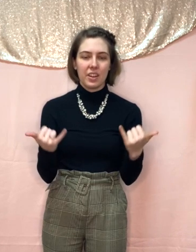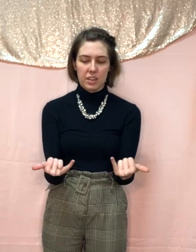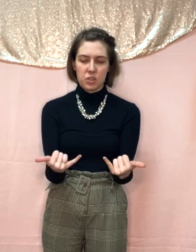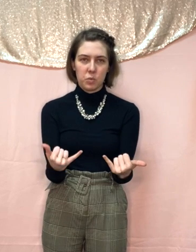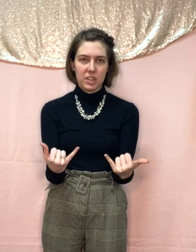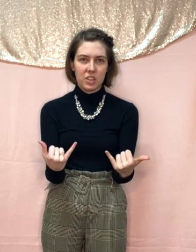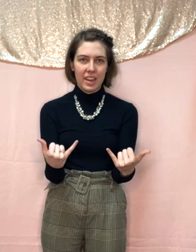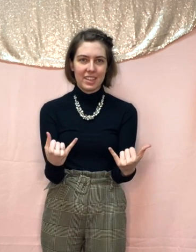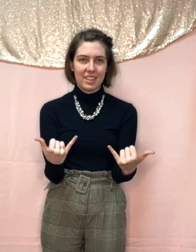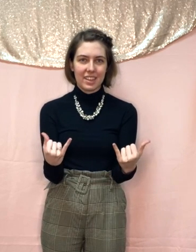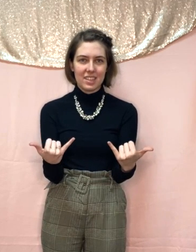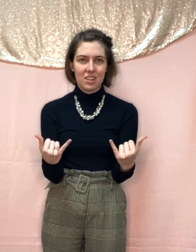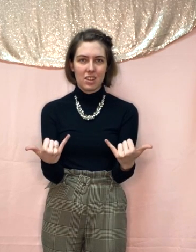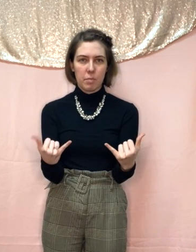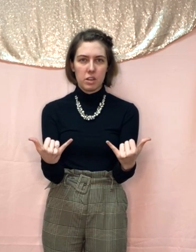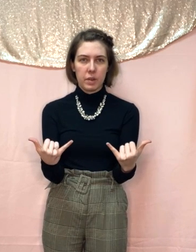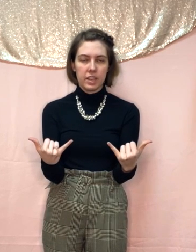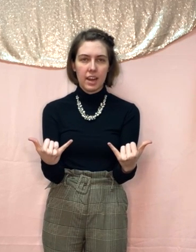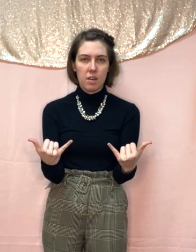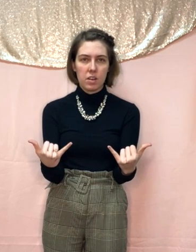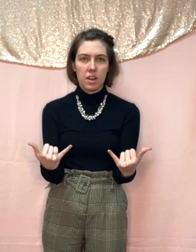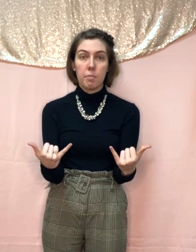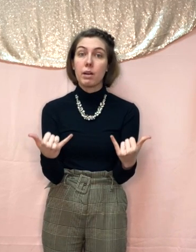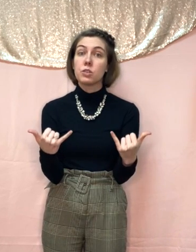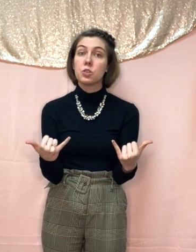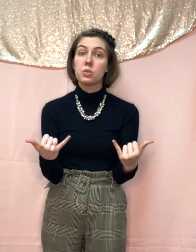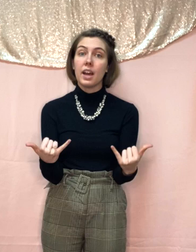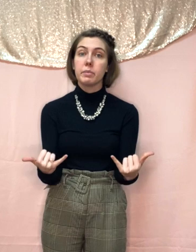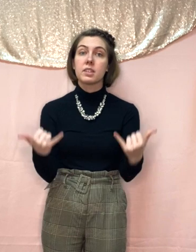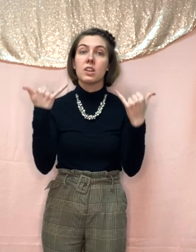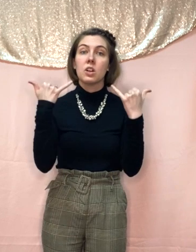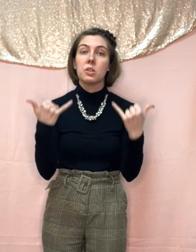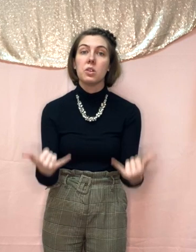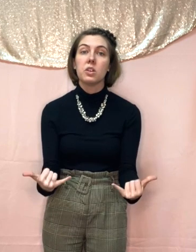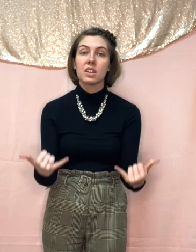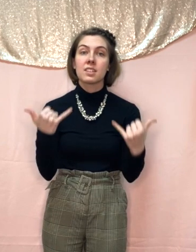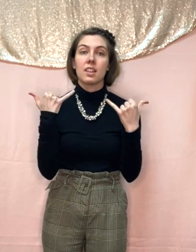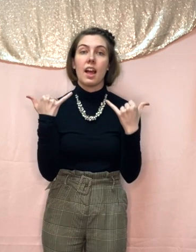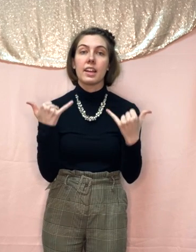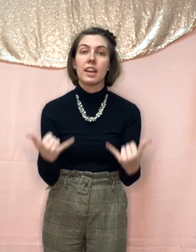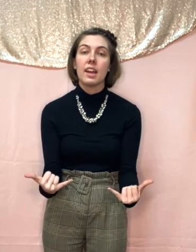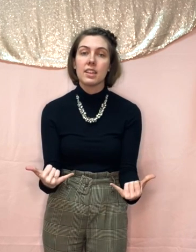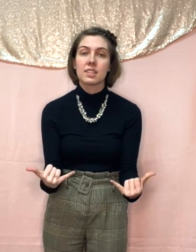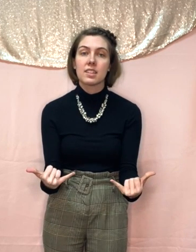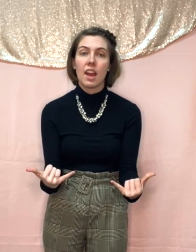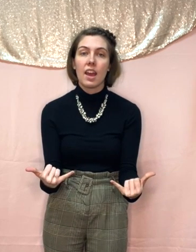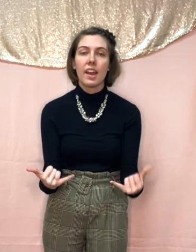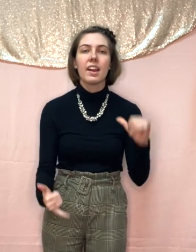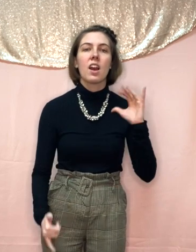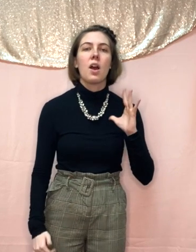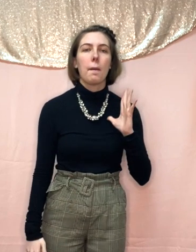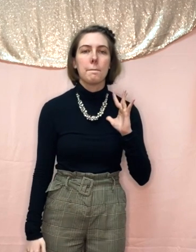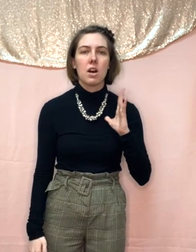You're gonna switch to hands like this, your thumb and your pinky out, bounce two times. Looks like it's